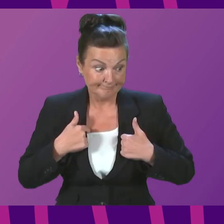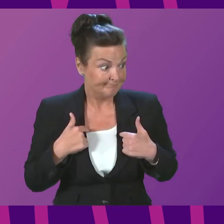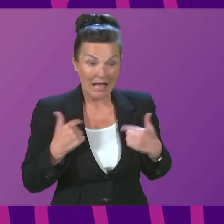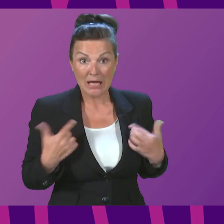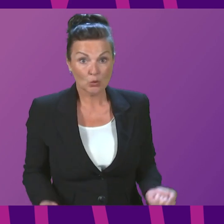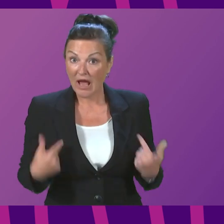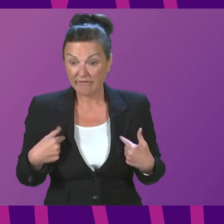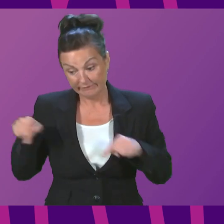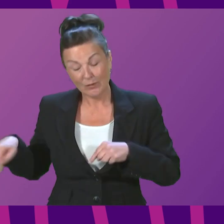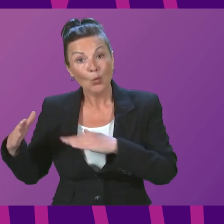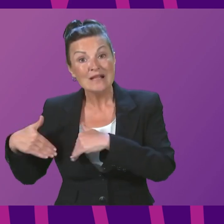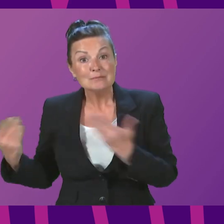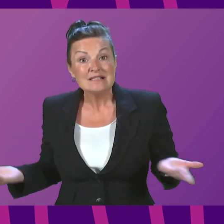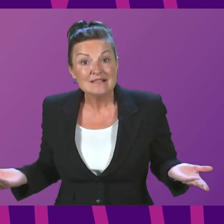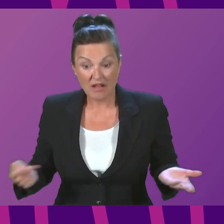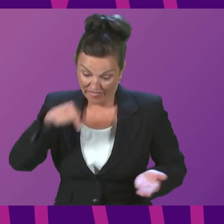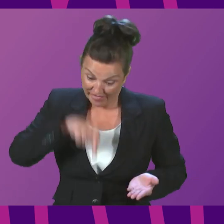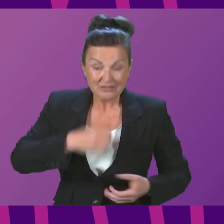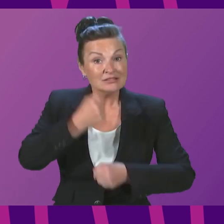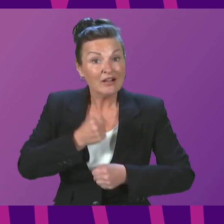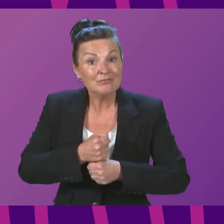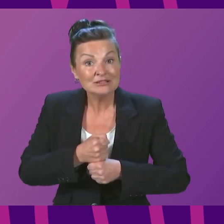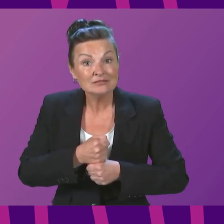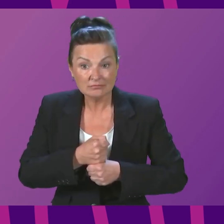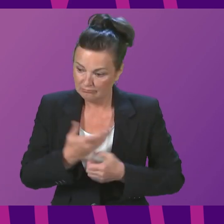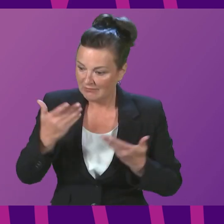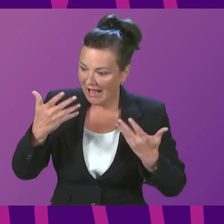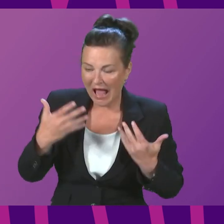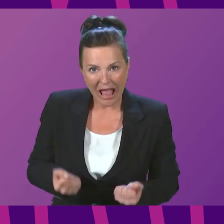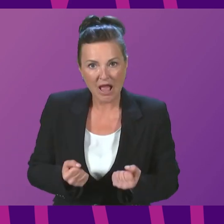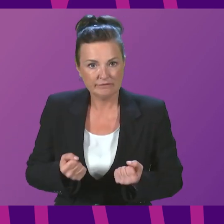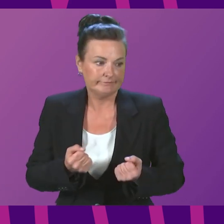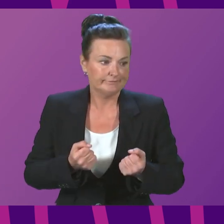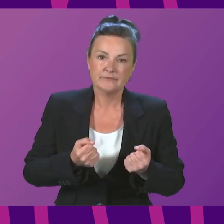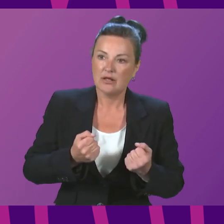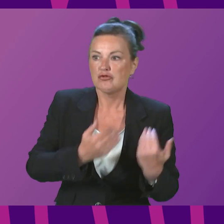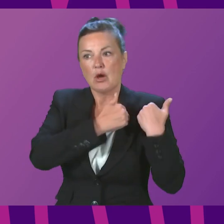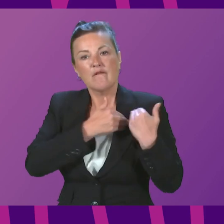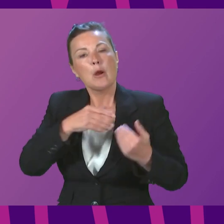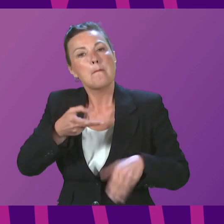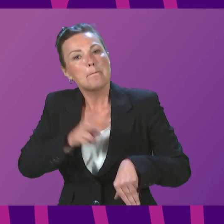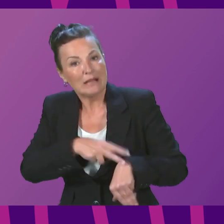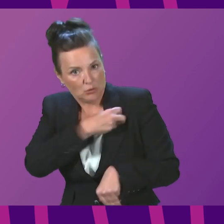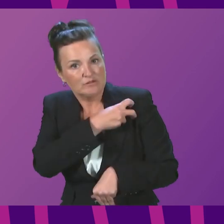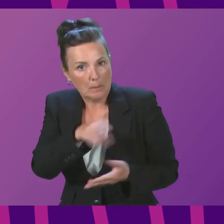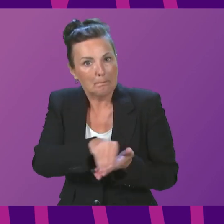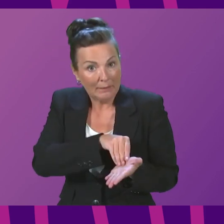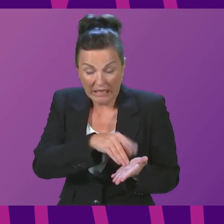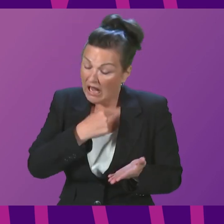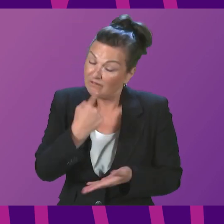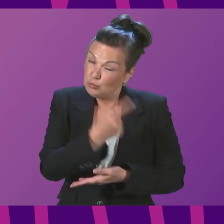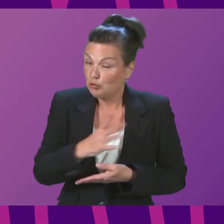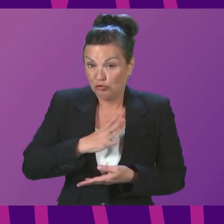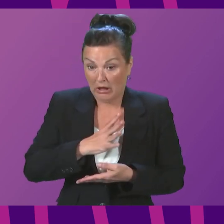this Parliament. What lies with this Government, of course, is around police officer pay. And I have already said that the process of negotiation